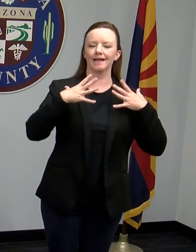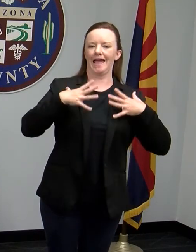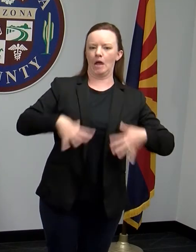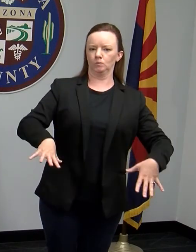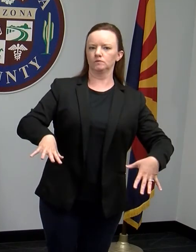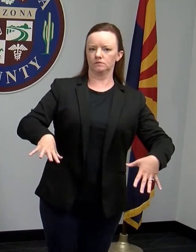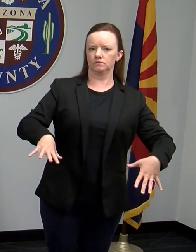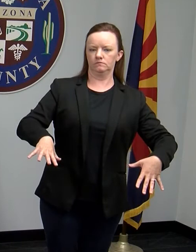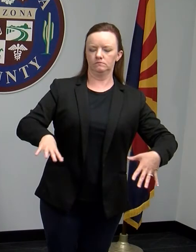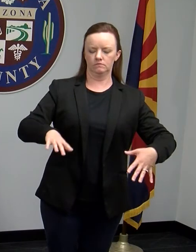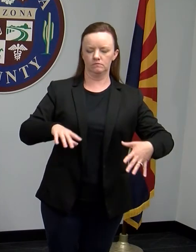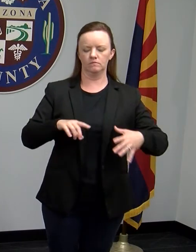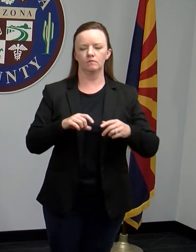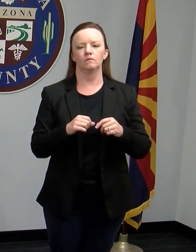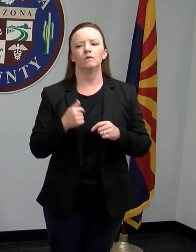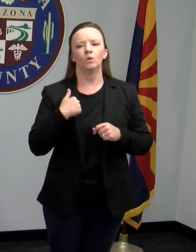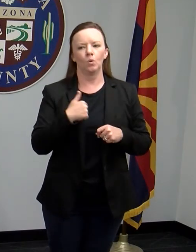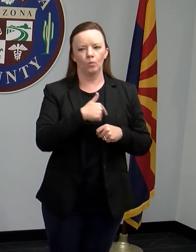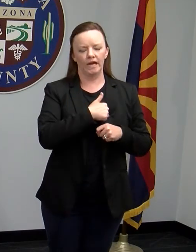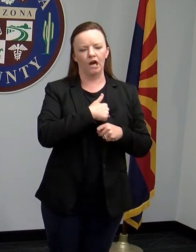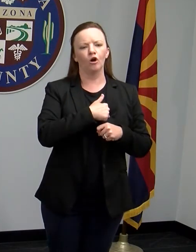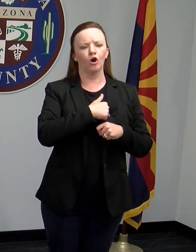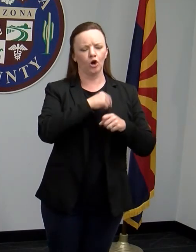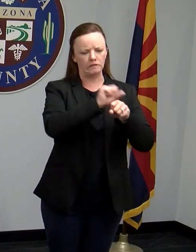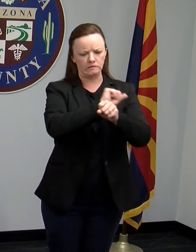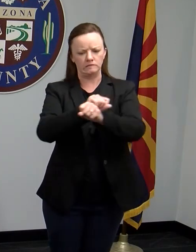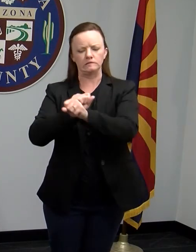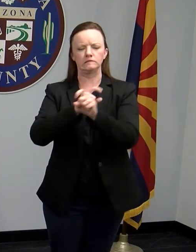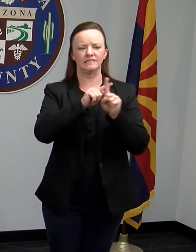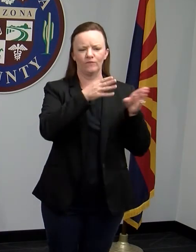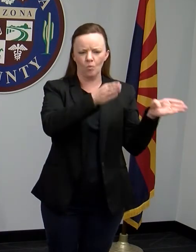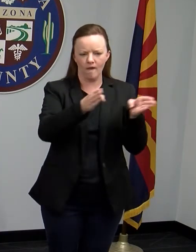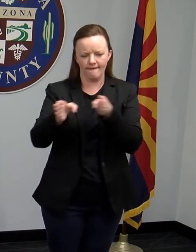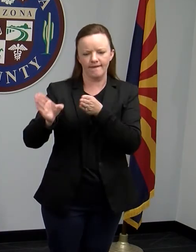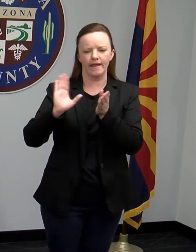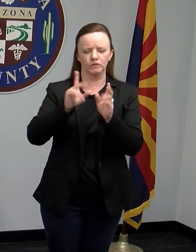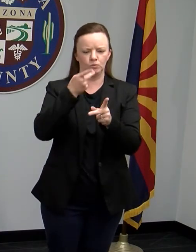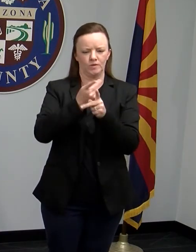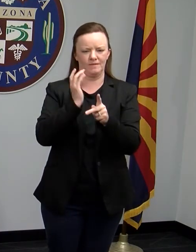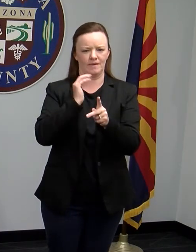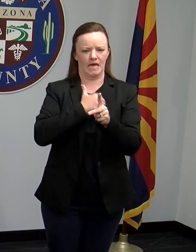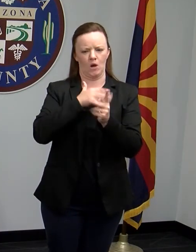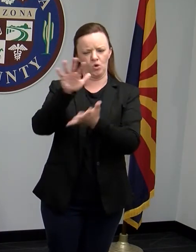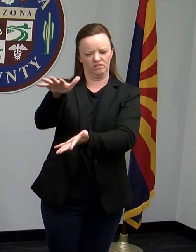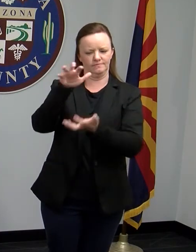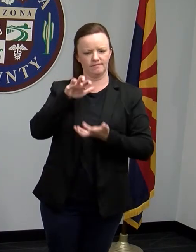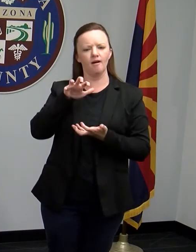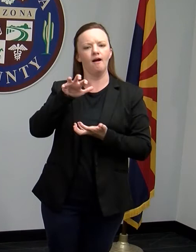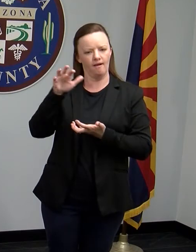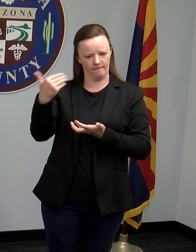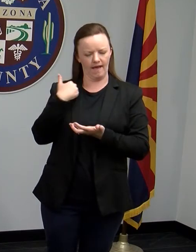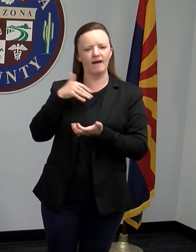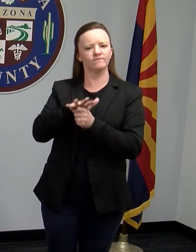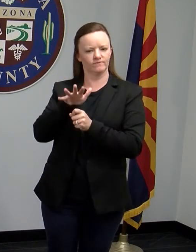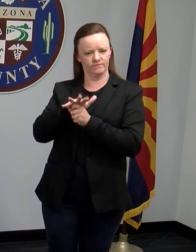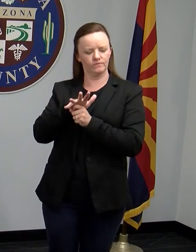and we are addressing various avenues to make sure that we can restock our supply so we can keep the long-term care facilities